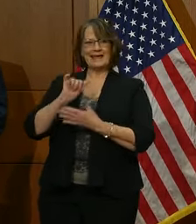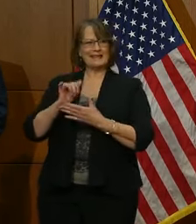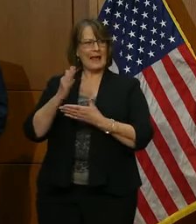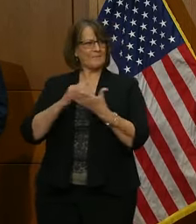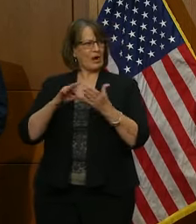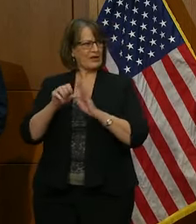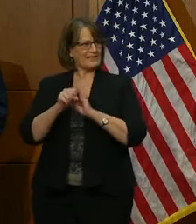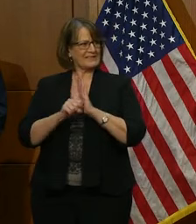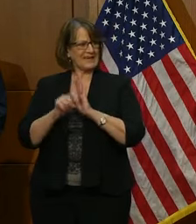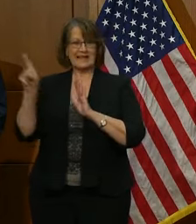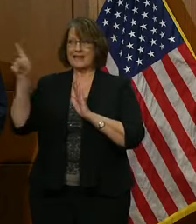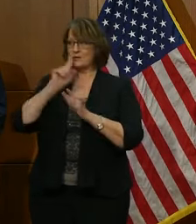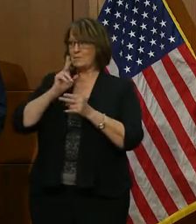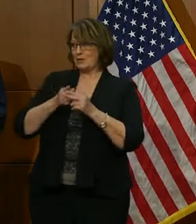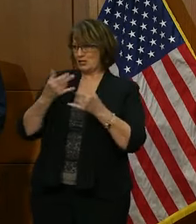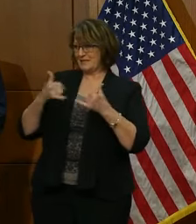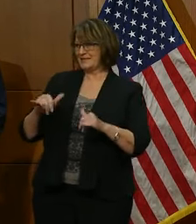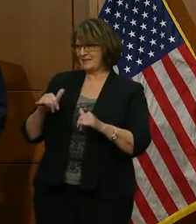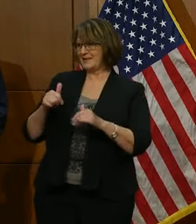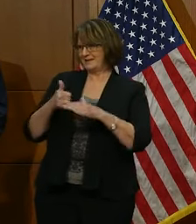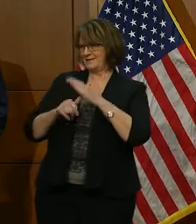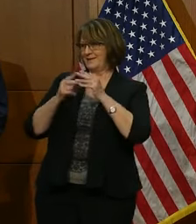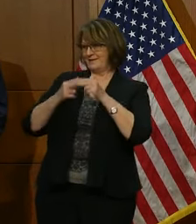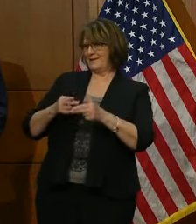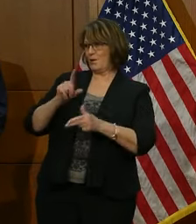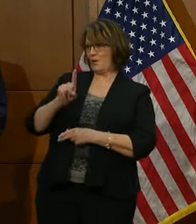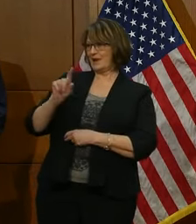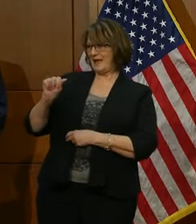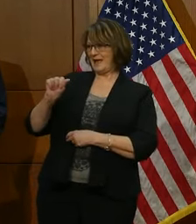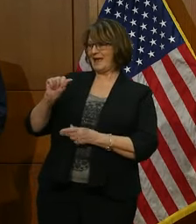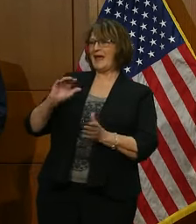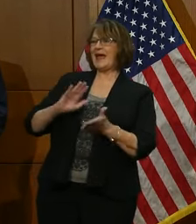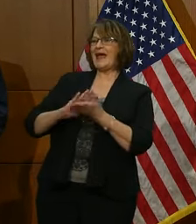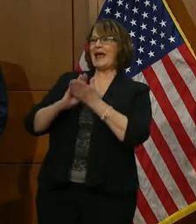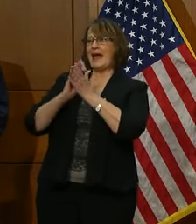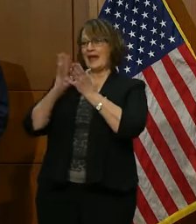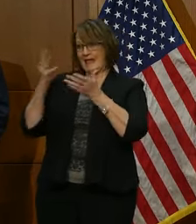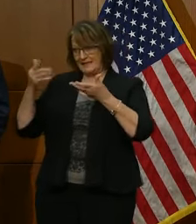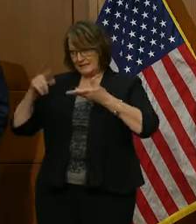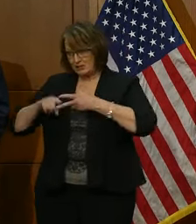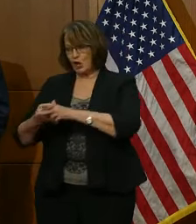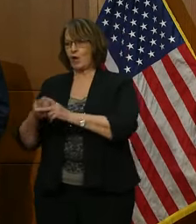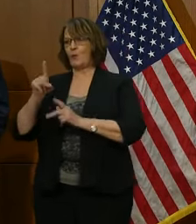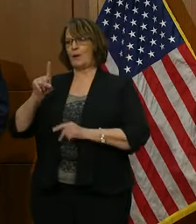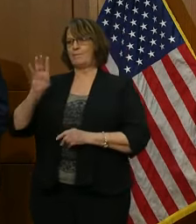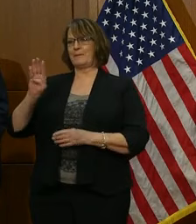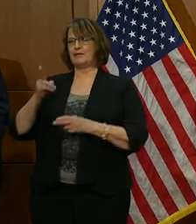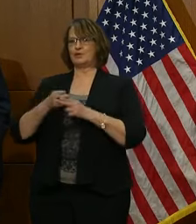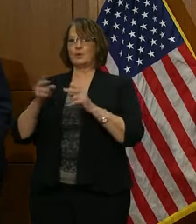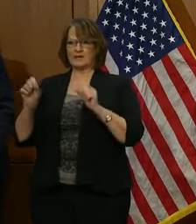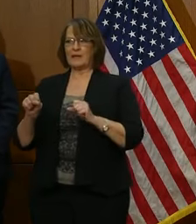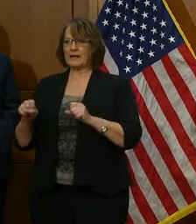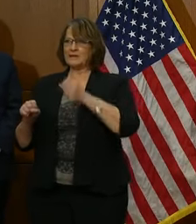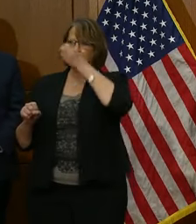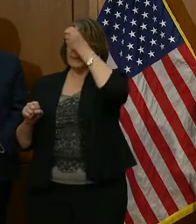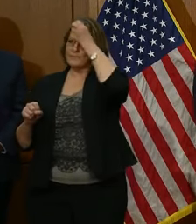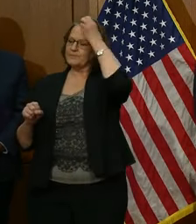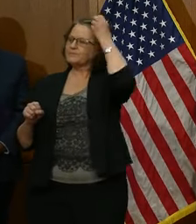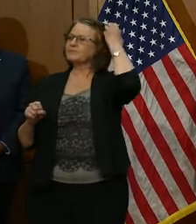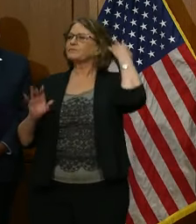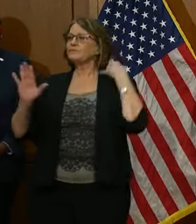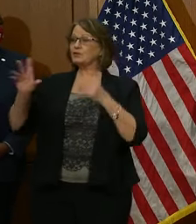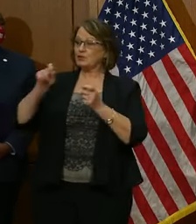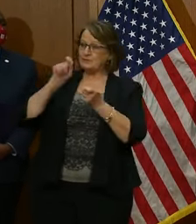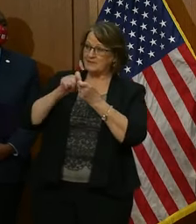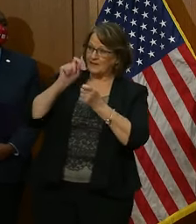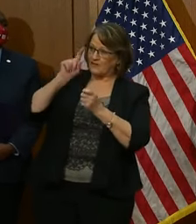is still in 1A, and that we can get them to 1B as quickly as possible. So, you know, your specific question about